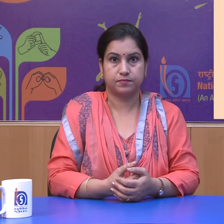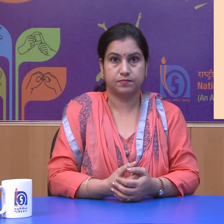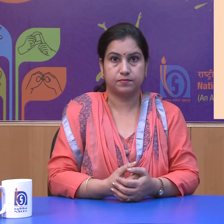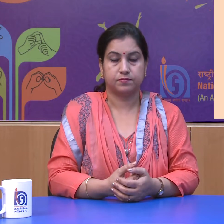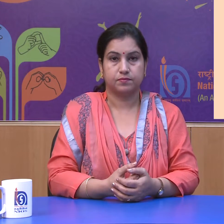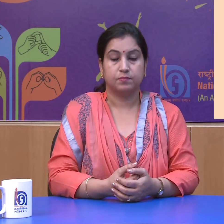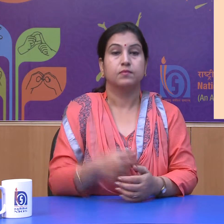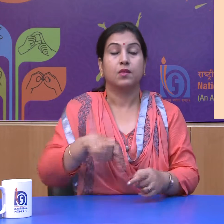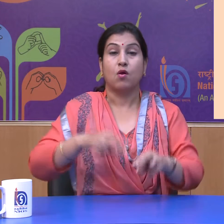Fundamental Rights.